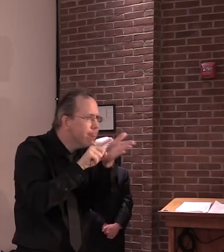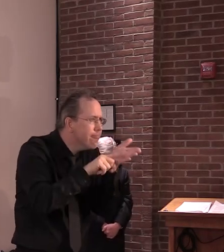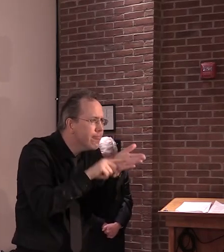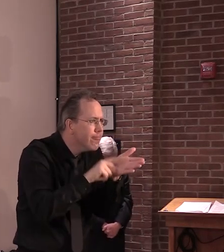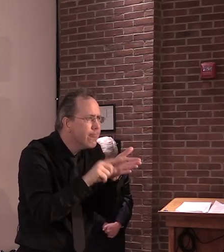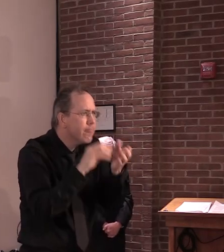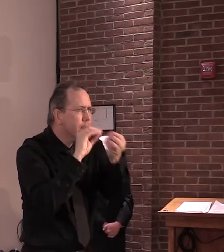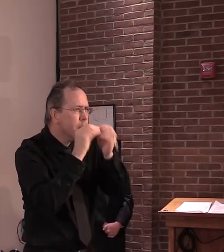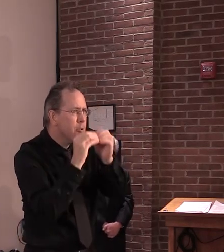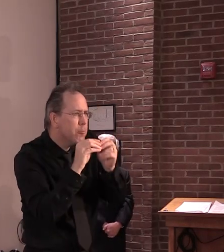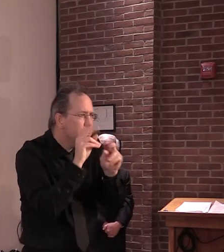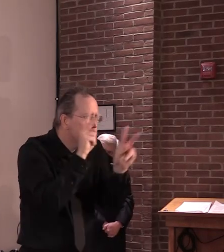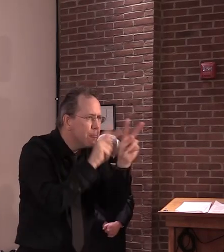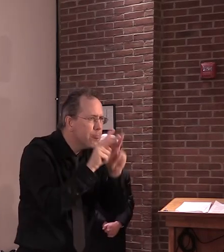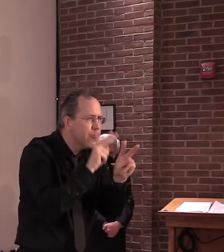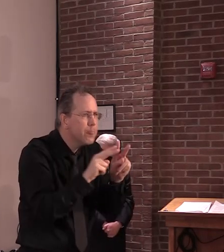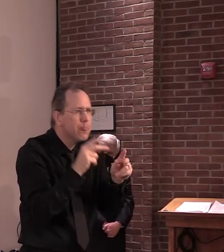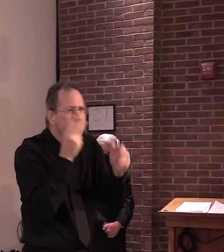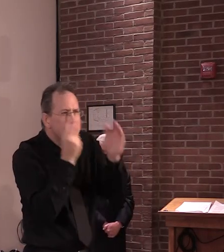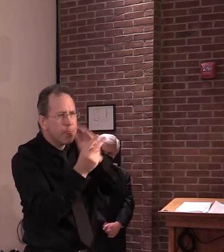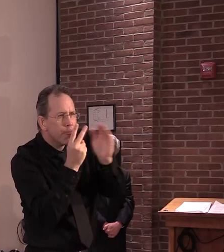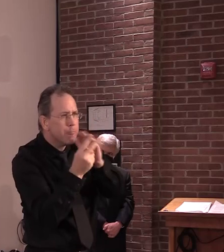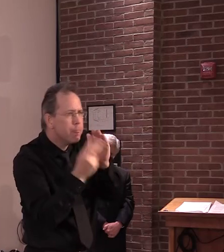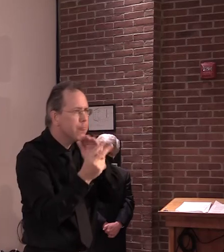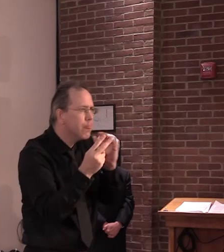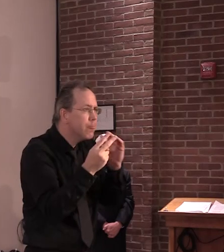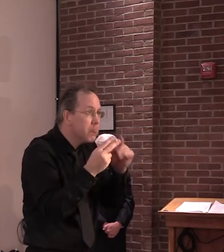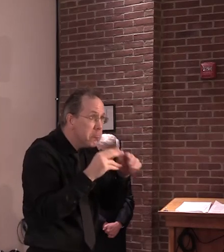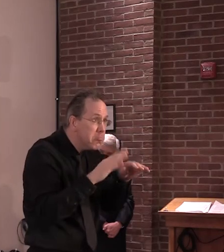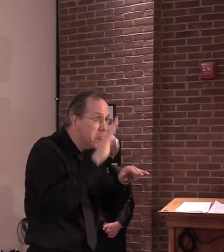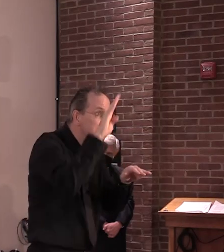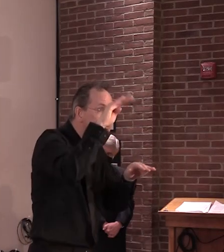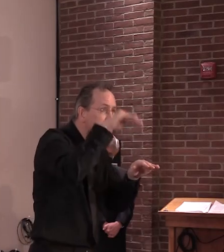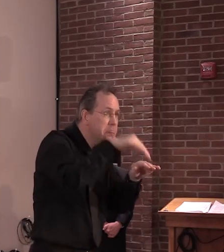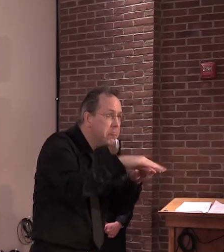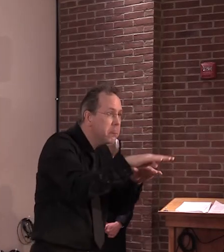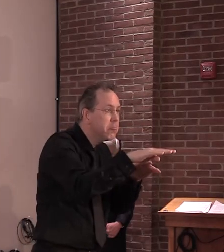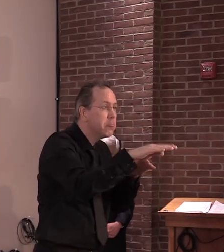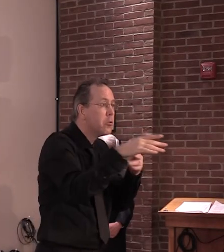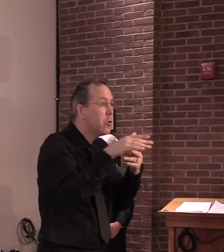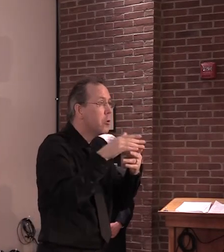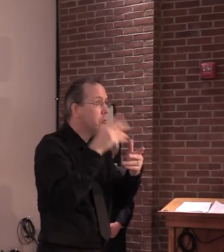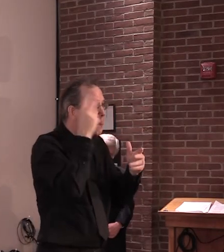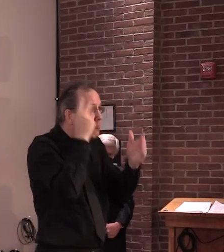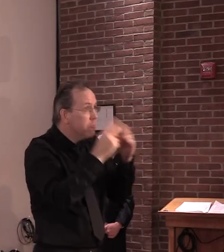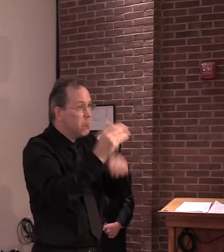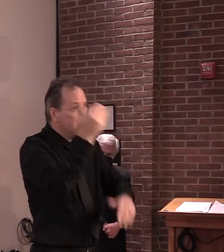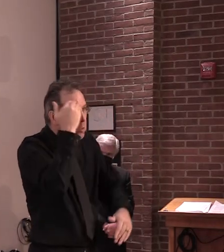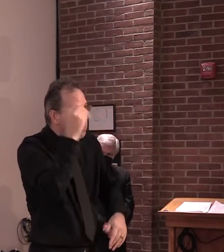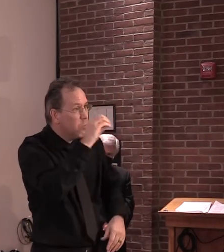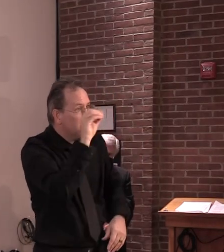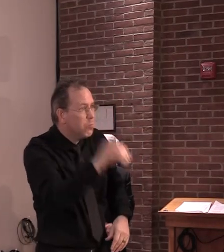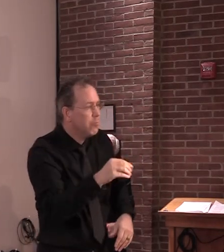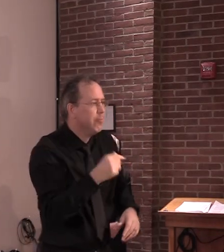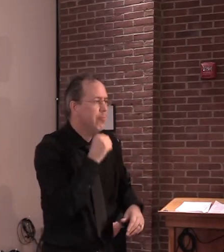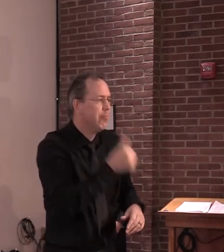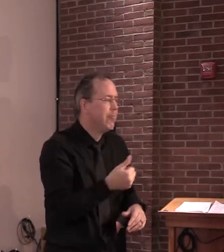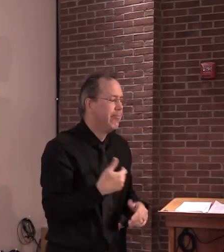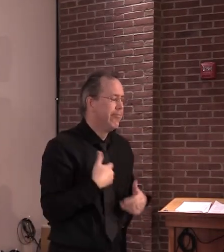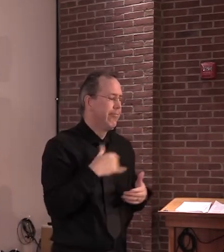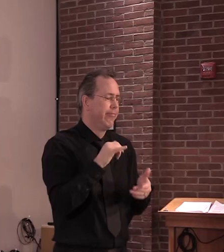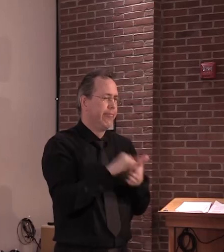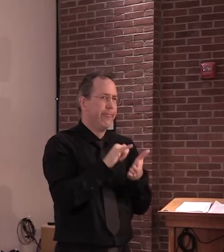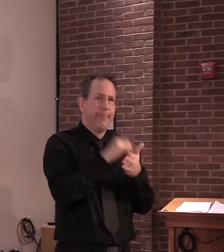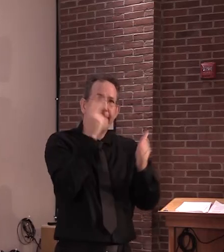the bottom line is we really don't know. And that's what we're going to be watching very, very carefully. And that's why all of our talk